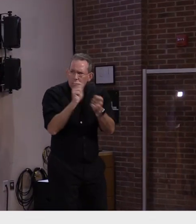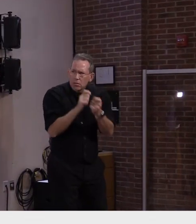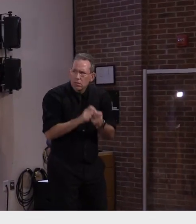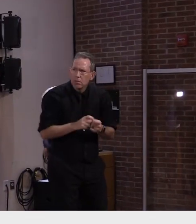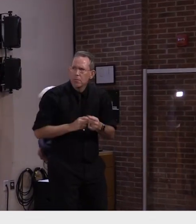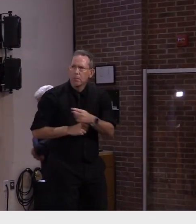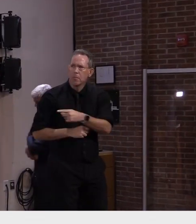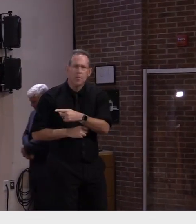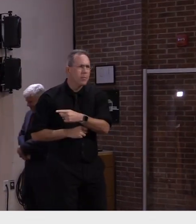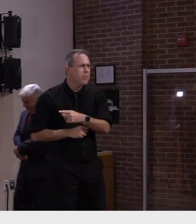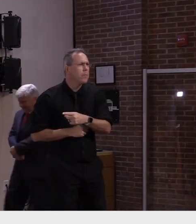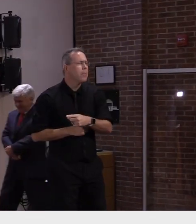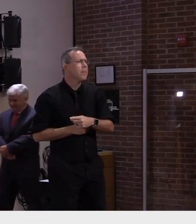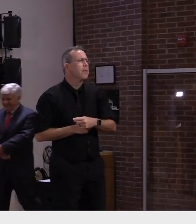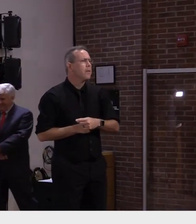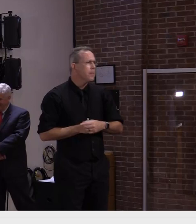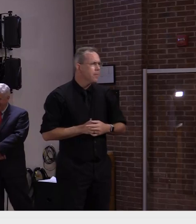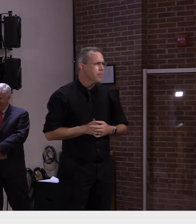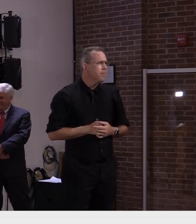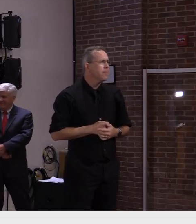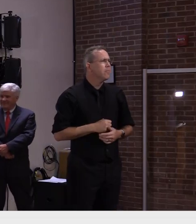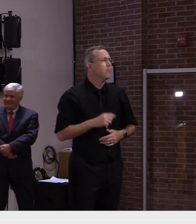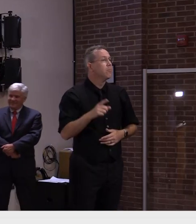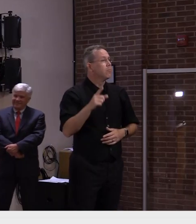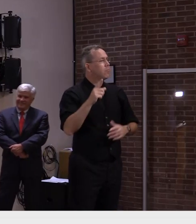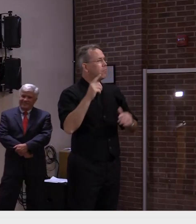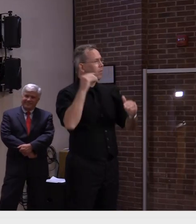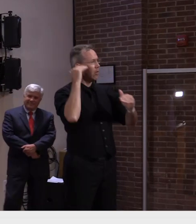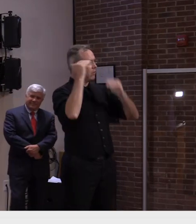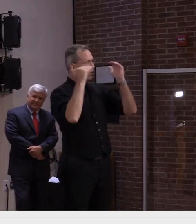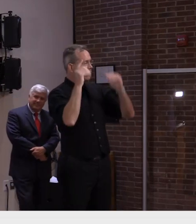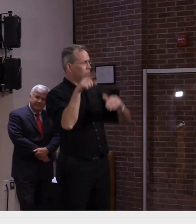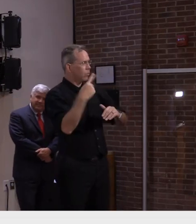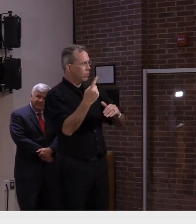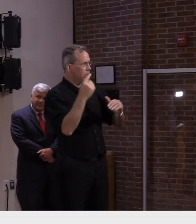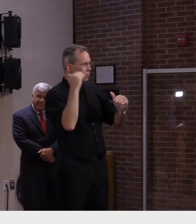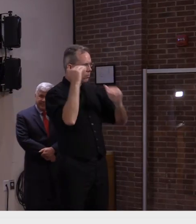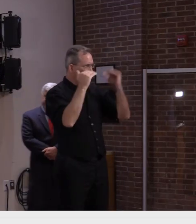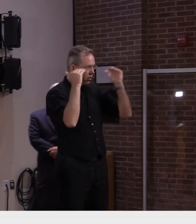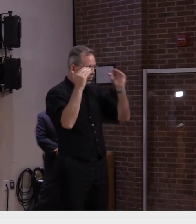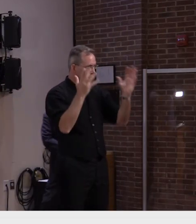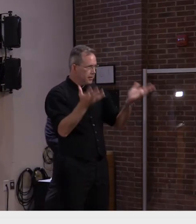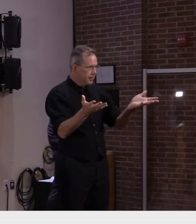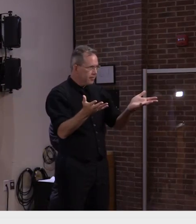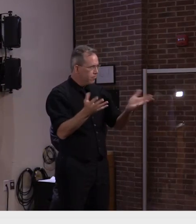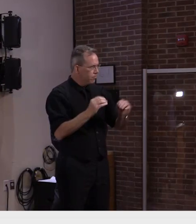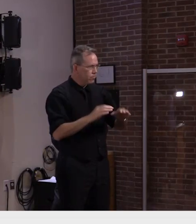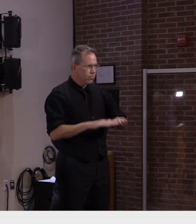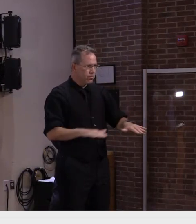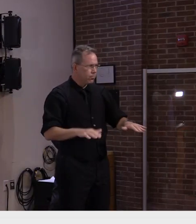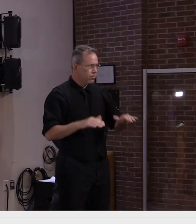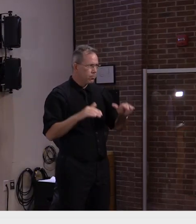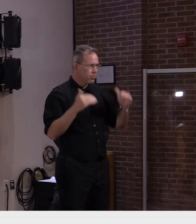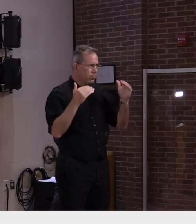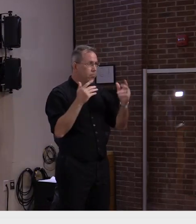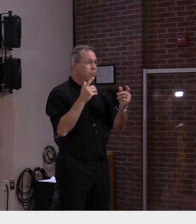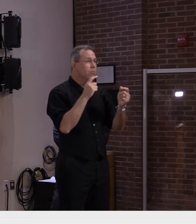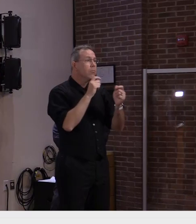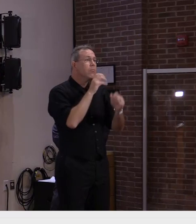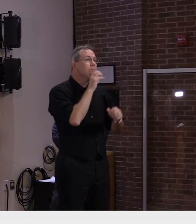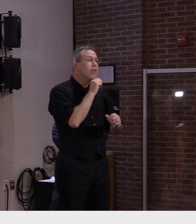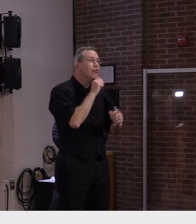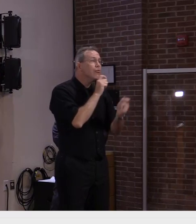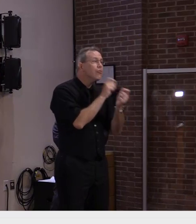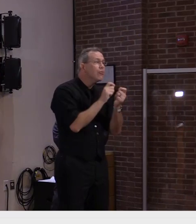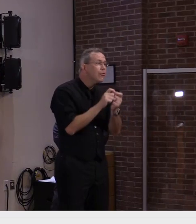So I can tell you that they're adults. I can't tell you too much more at this point, but that's the kind of information that we are working